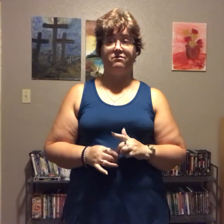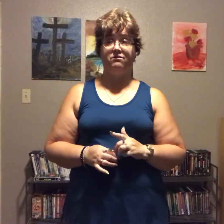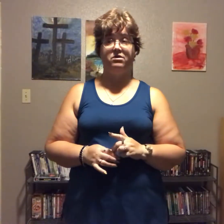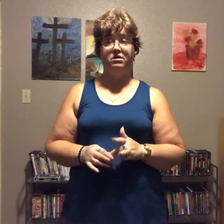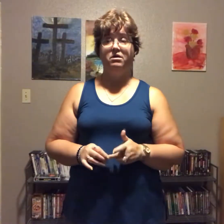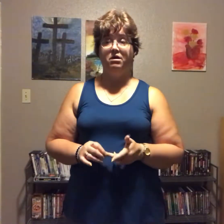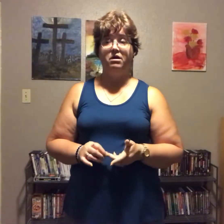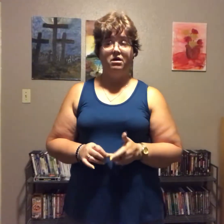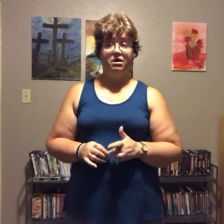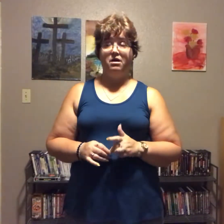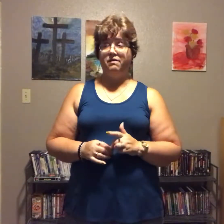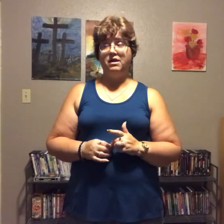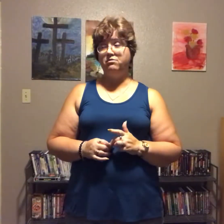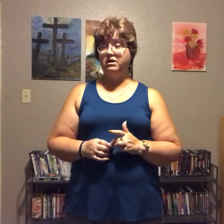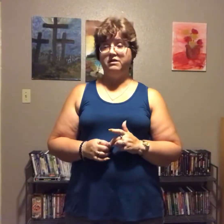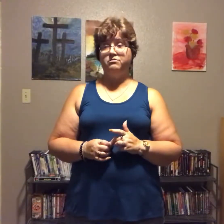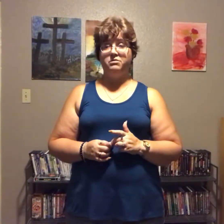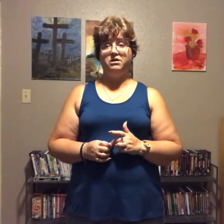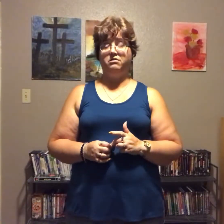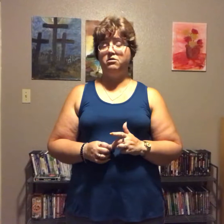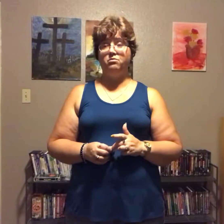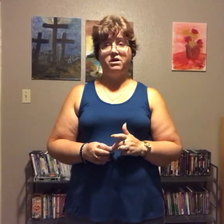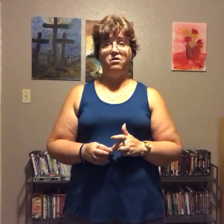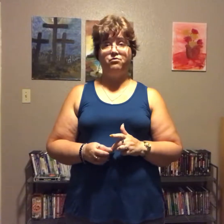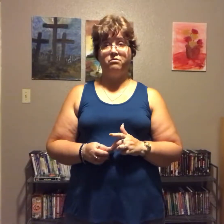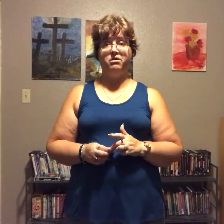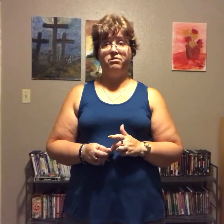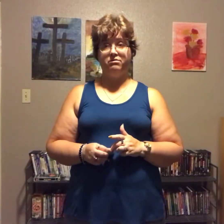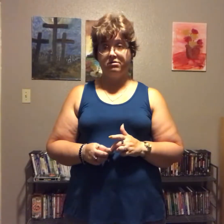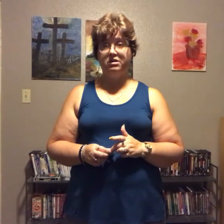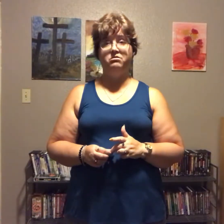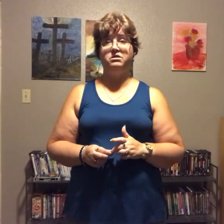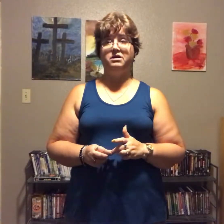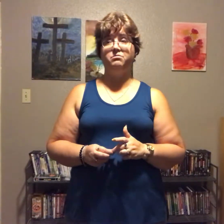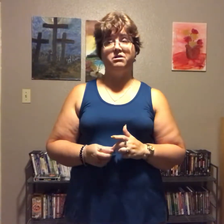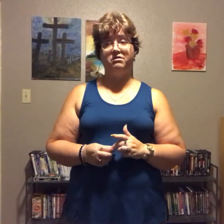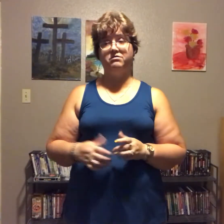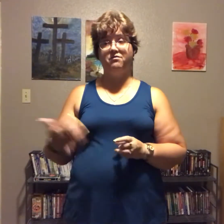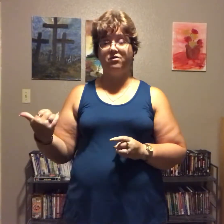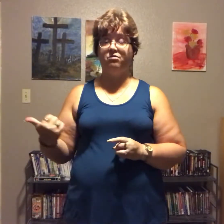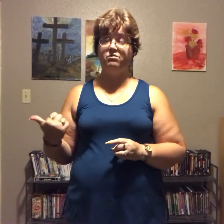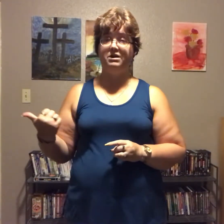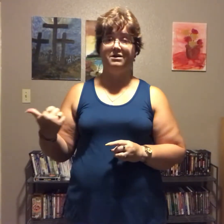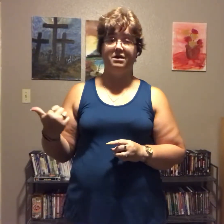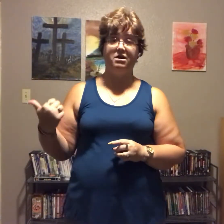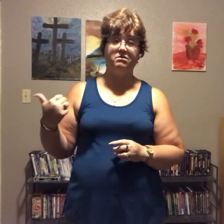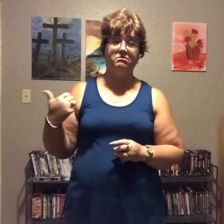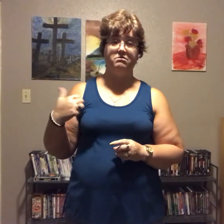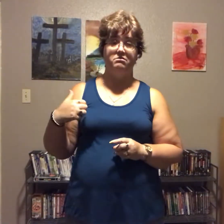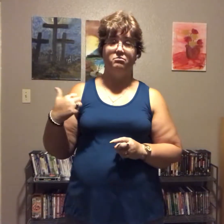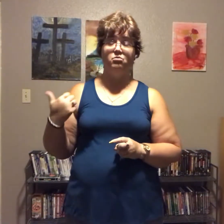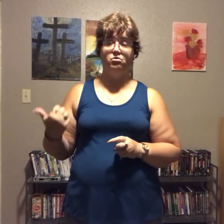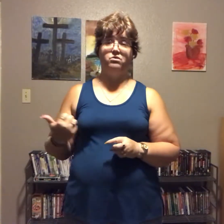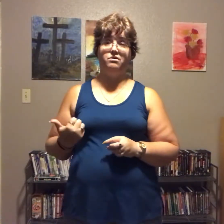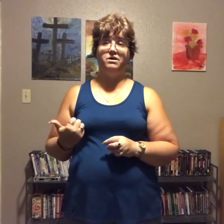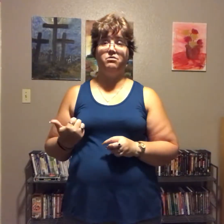that will last me way over a month guaranteed because I've already got more in there